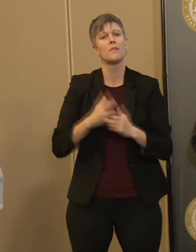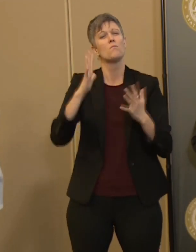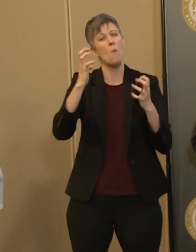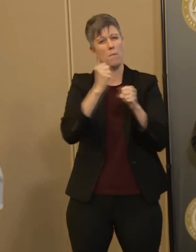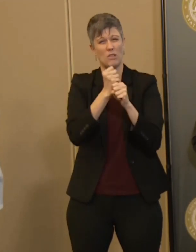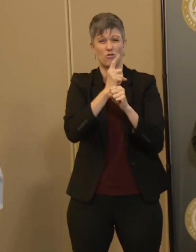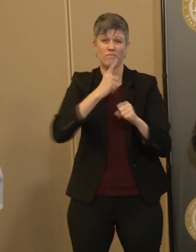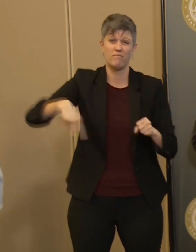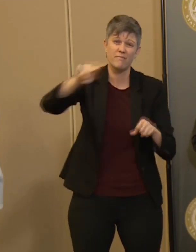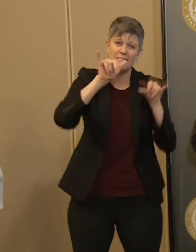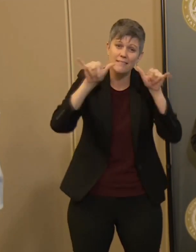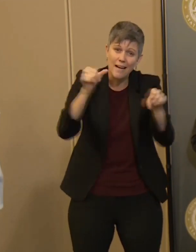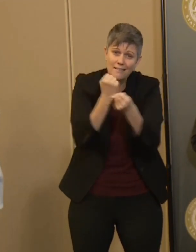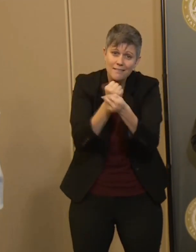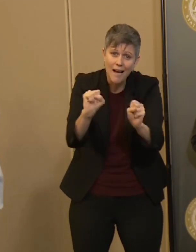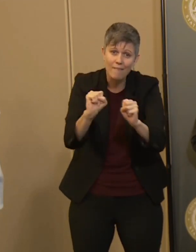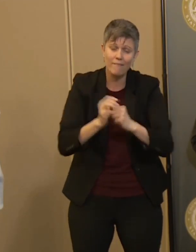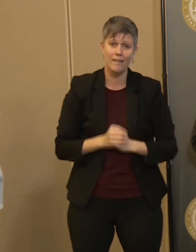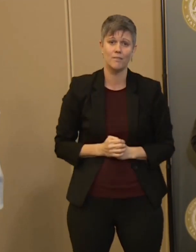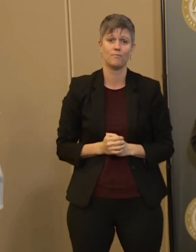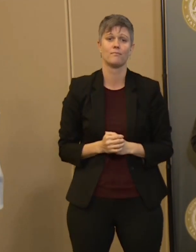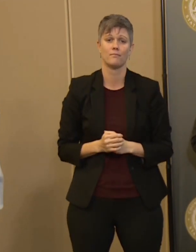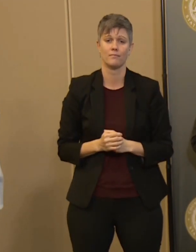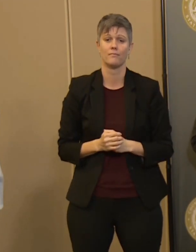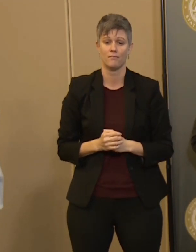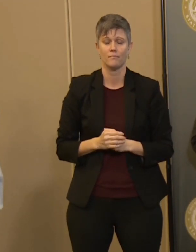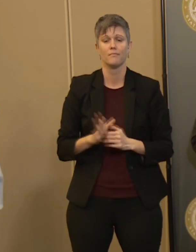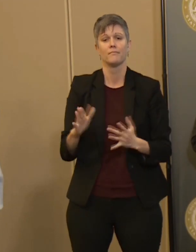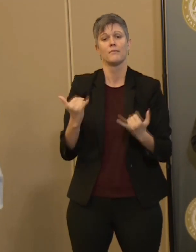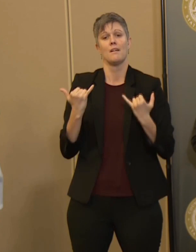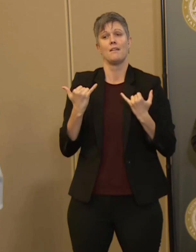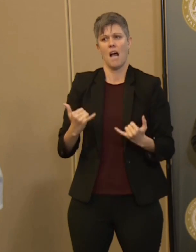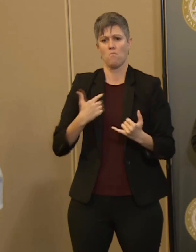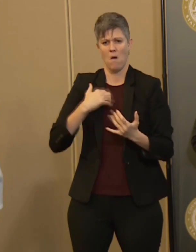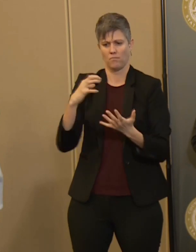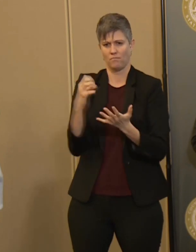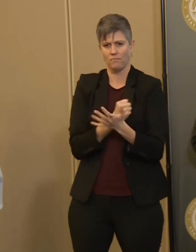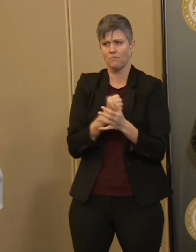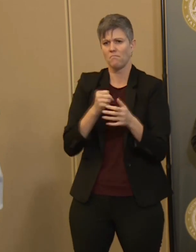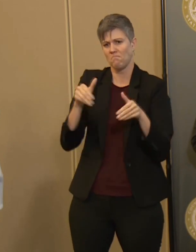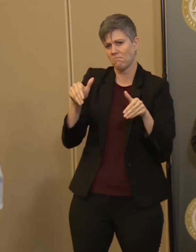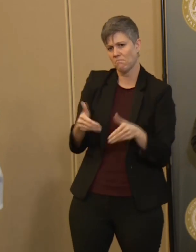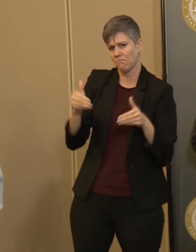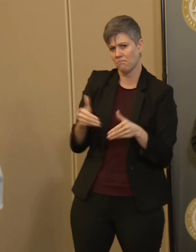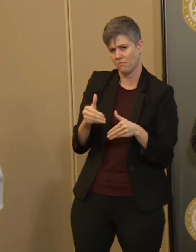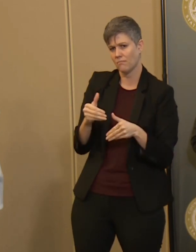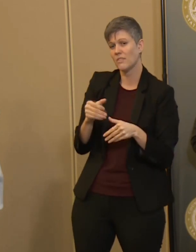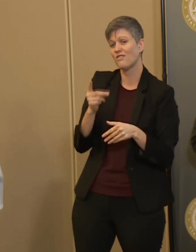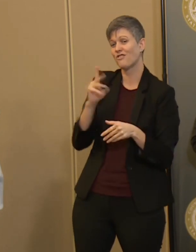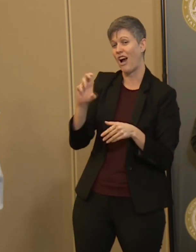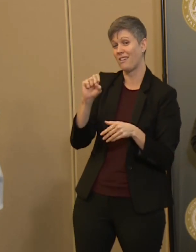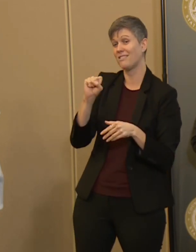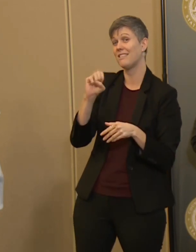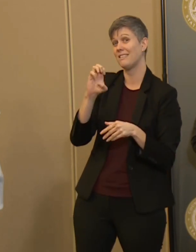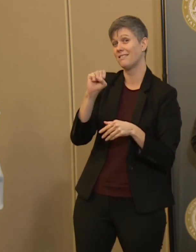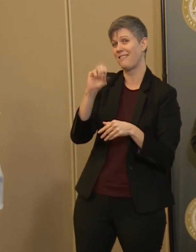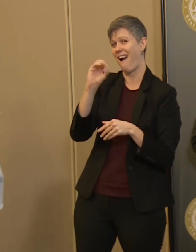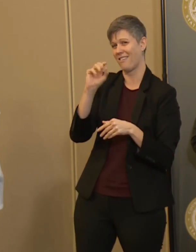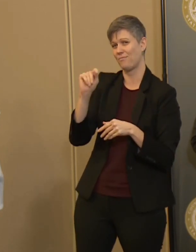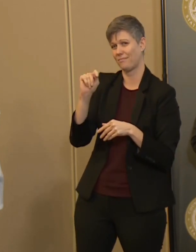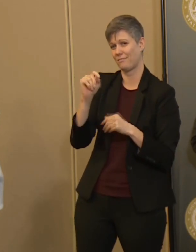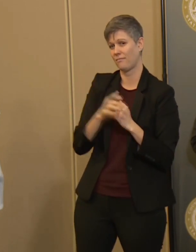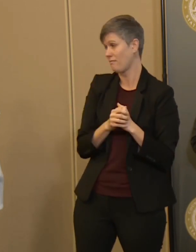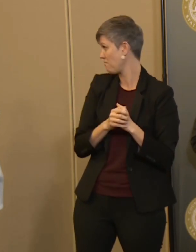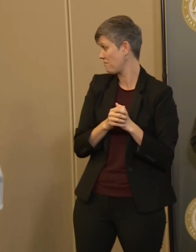safe. So with that, I would like to introduce Dr. Escott to come up and